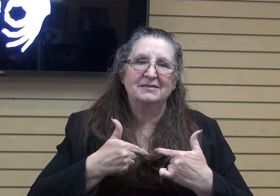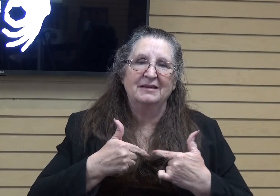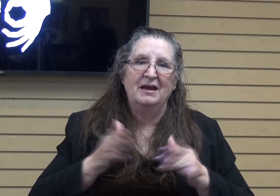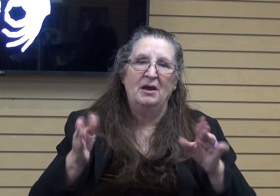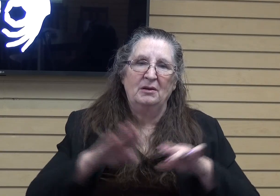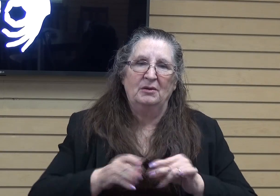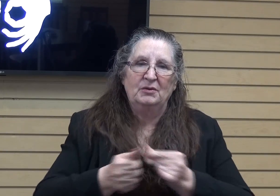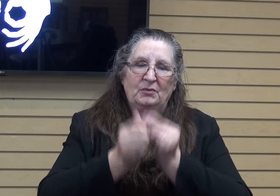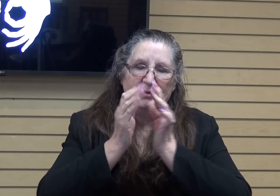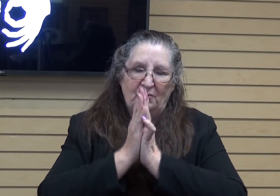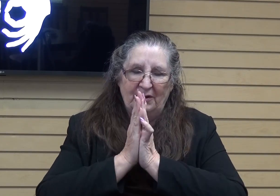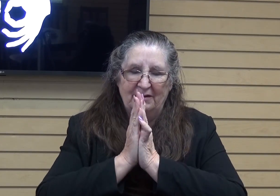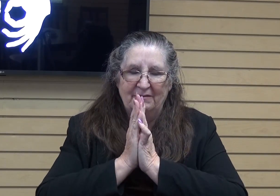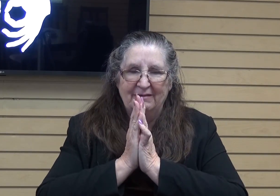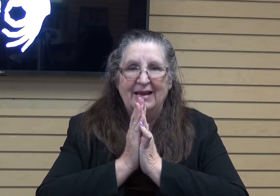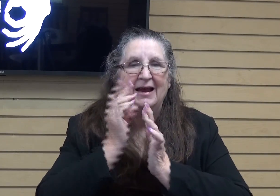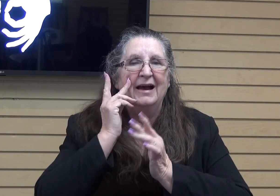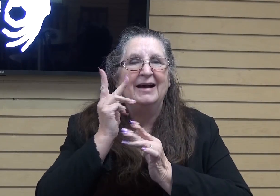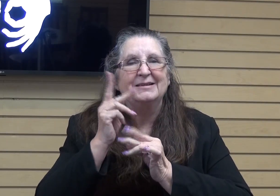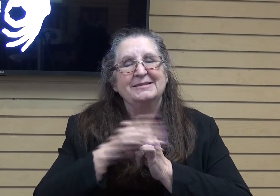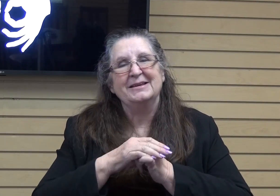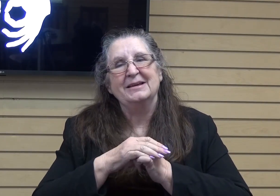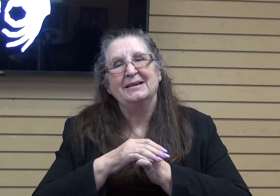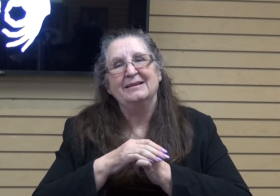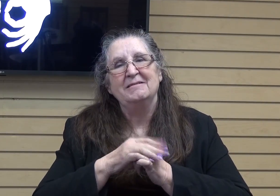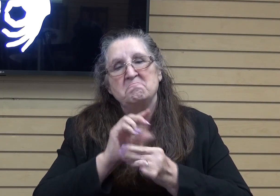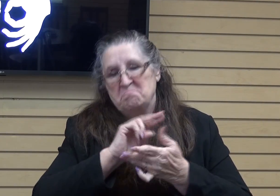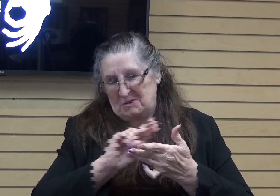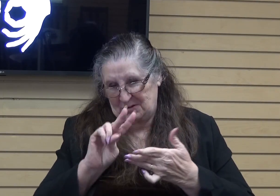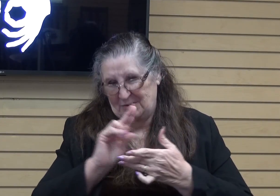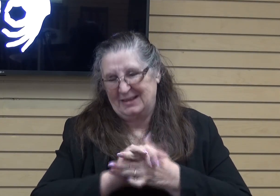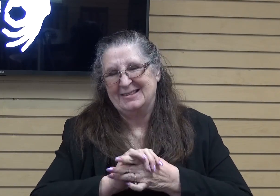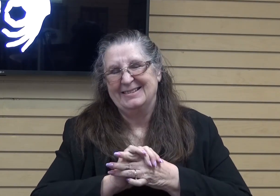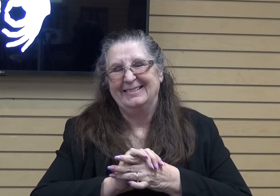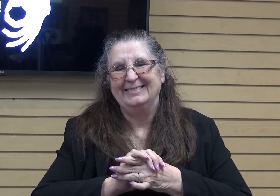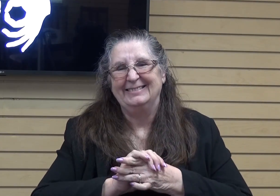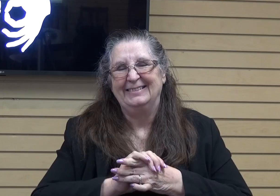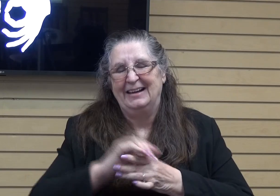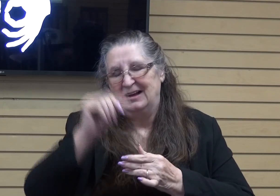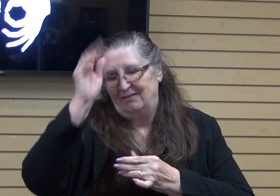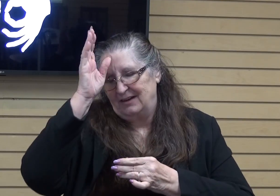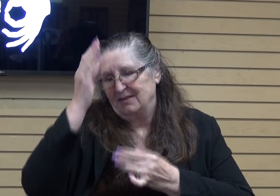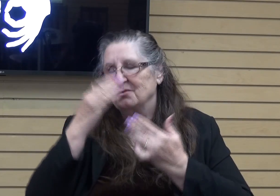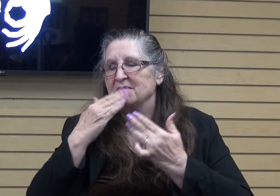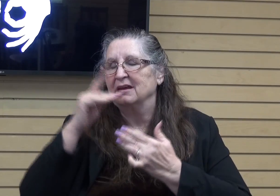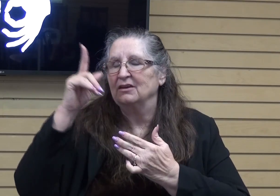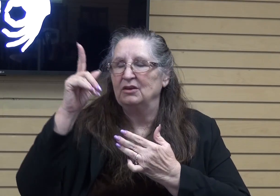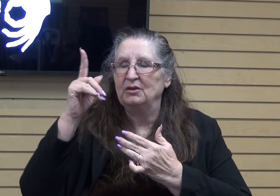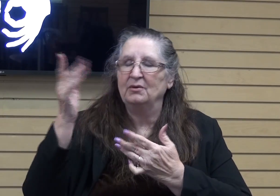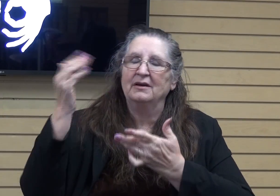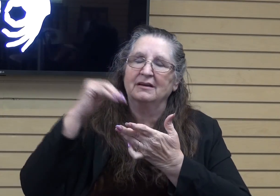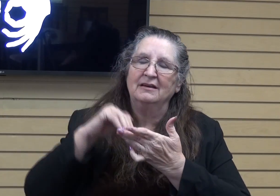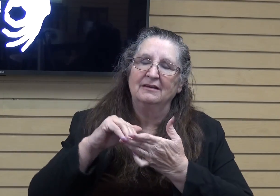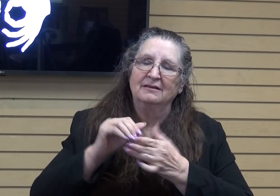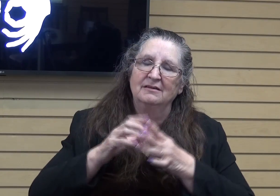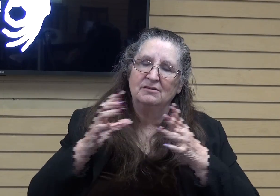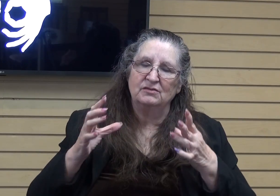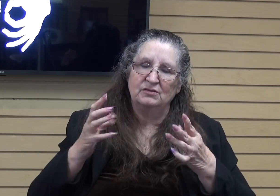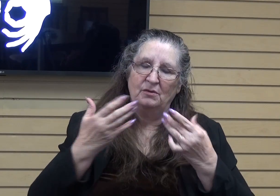close in prayer and then I'll see you guys in a couple of weeks. Father, we thank you that you again are so good and you love